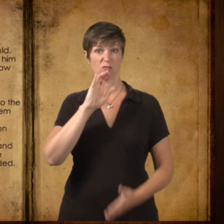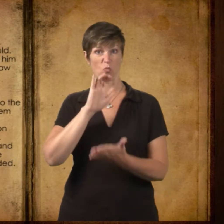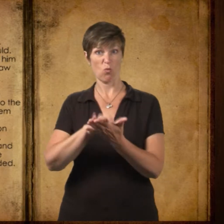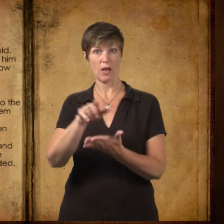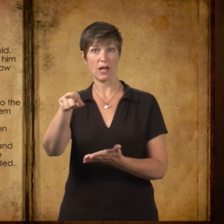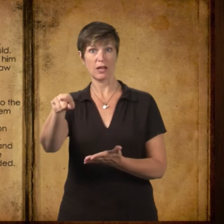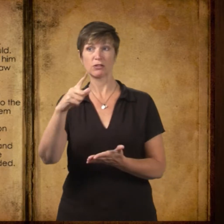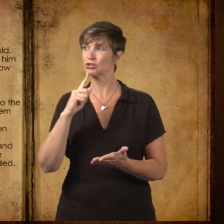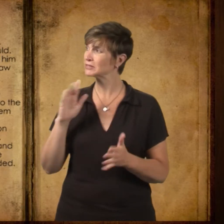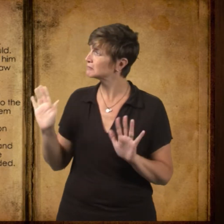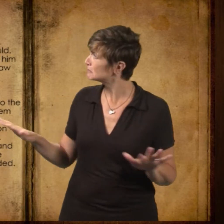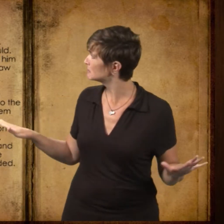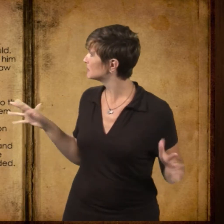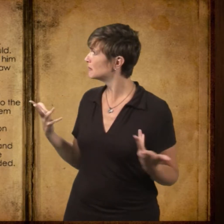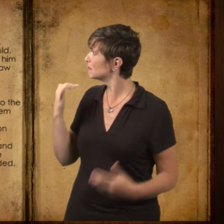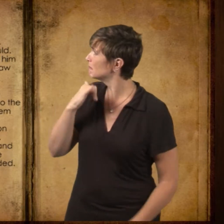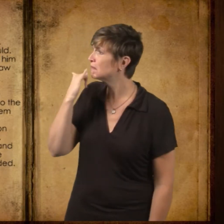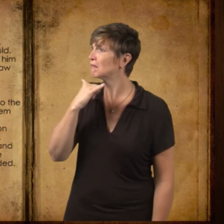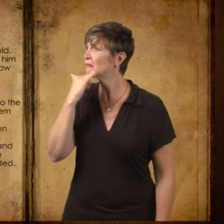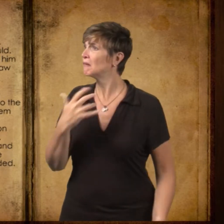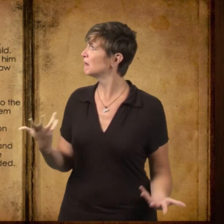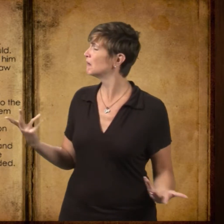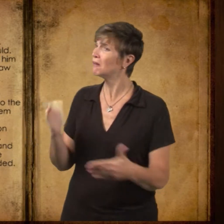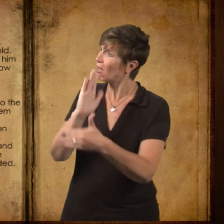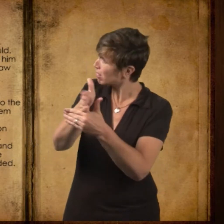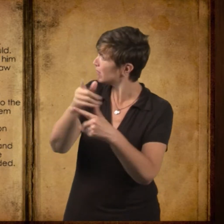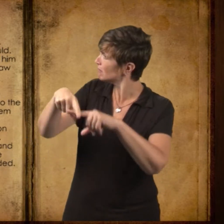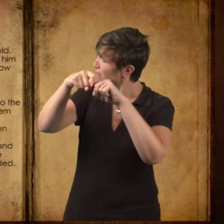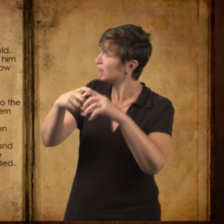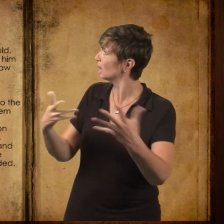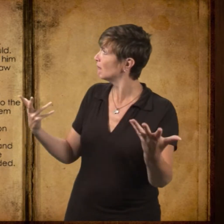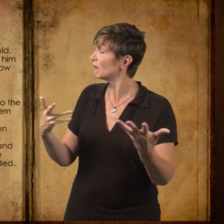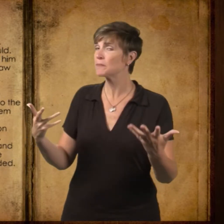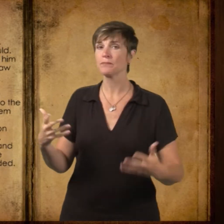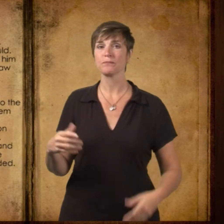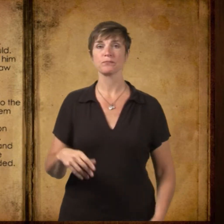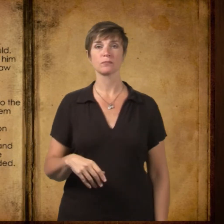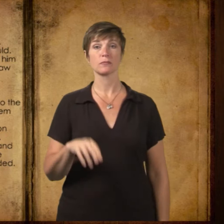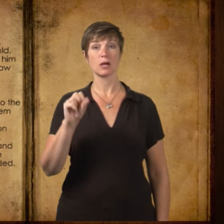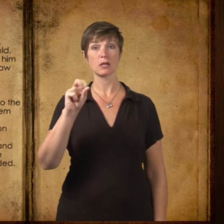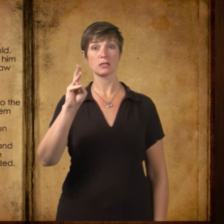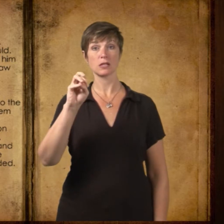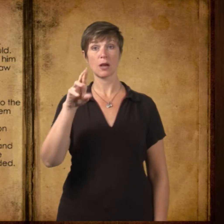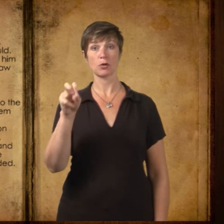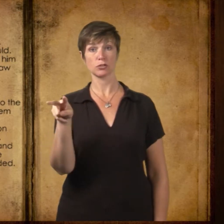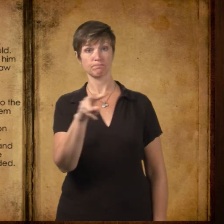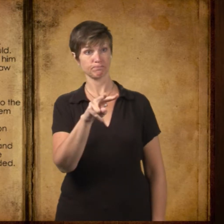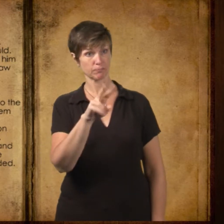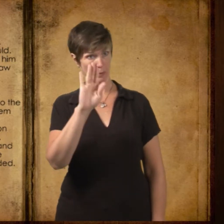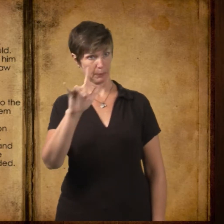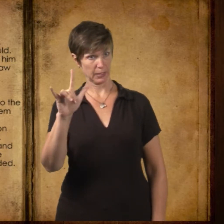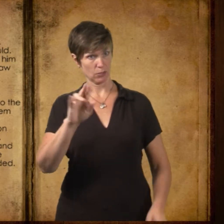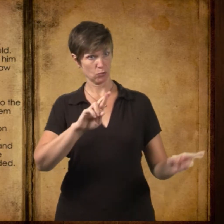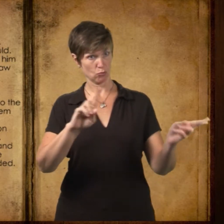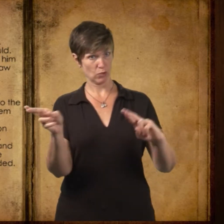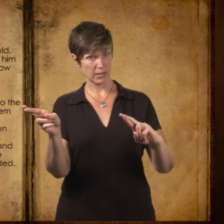Listen, everybody, Mrs. Hutchinson said to the people around her. Ready, Bill? Mr. Summers asked,